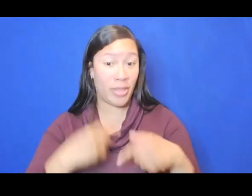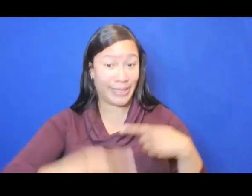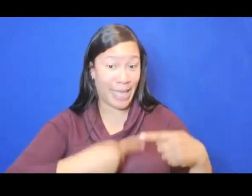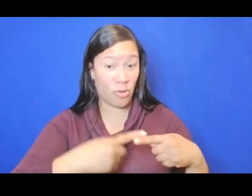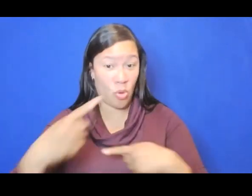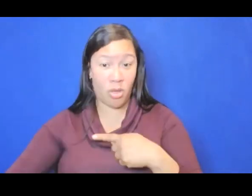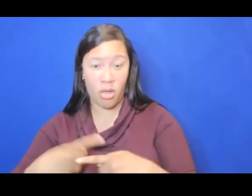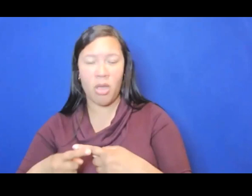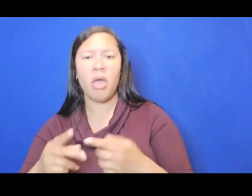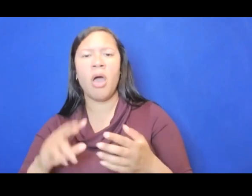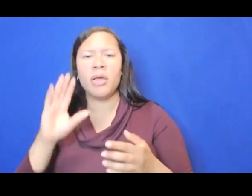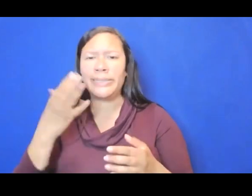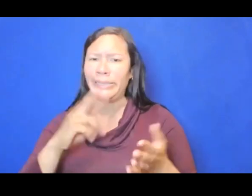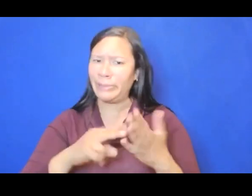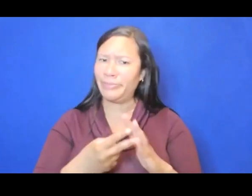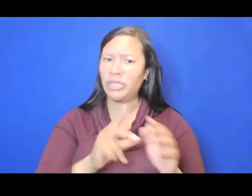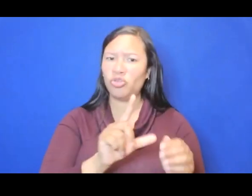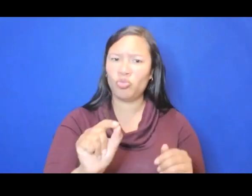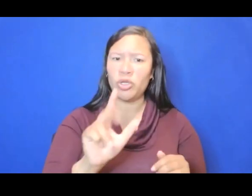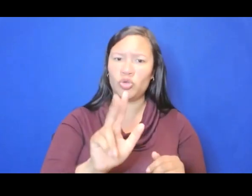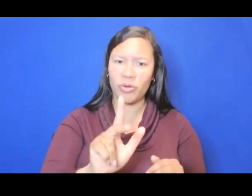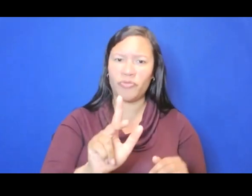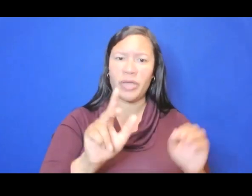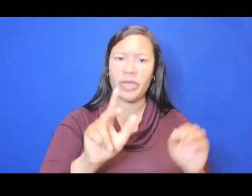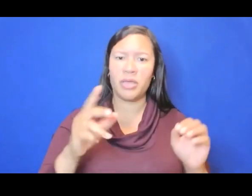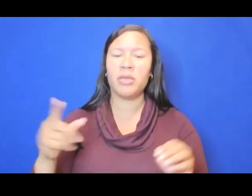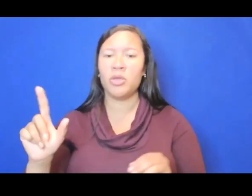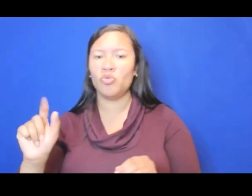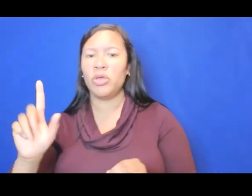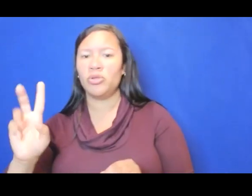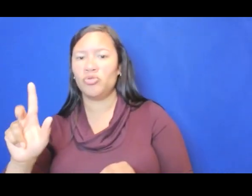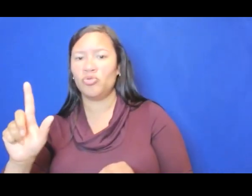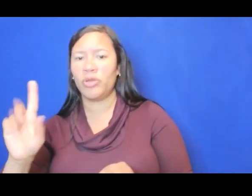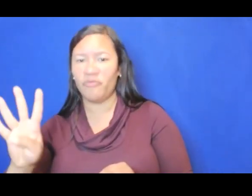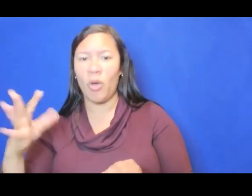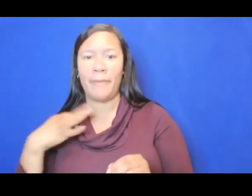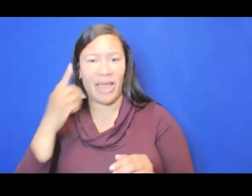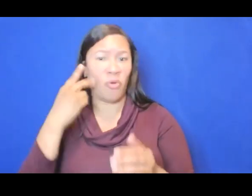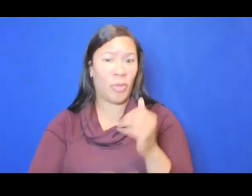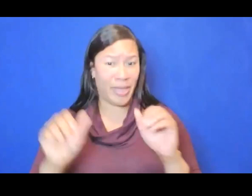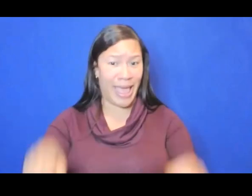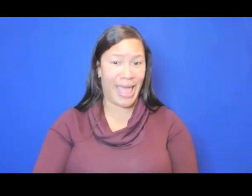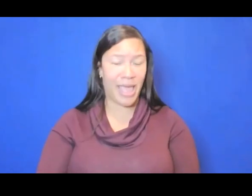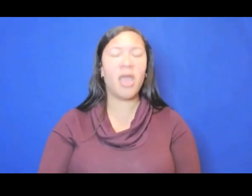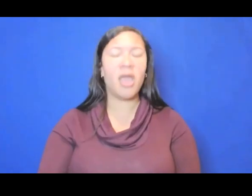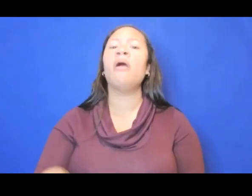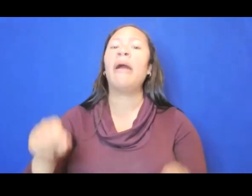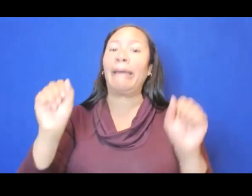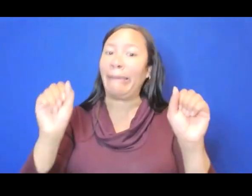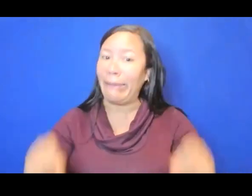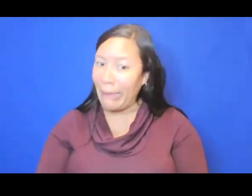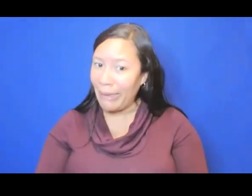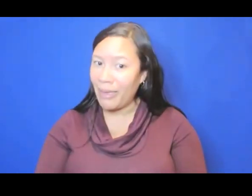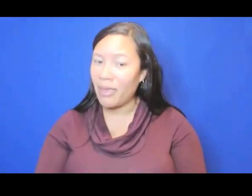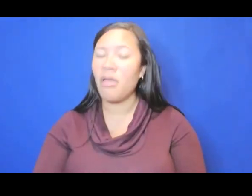2023 cycle and can you apply to the 2024 cycle? Theoretically, yes, this is possible as long as you do not receive the award